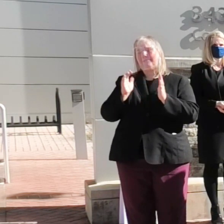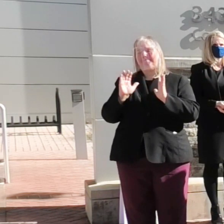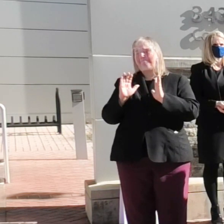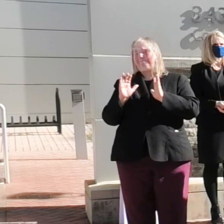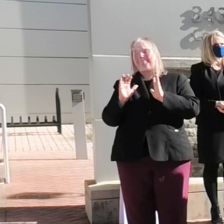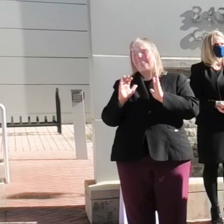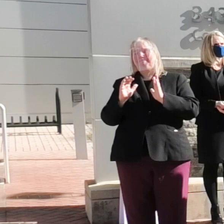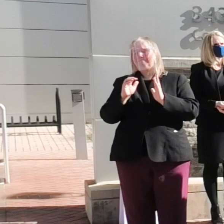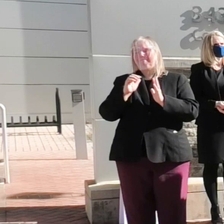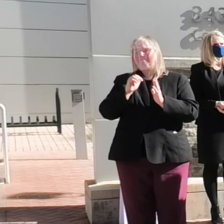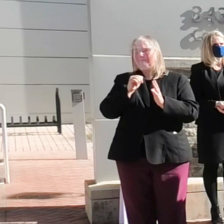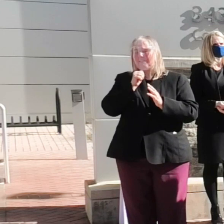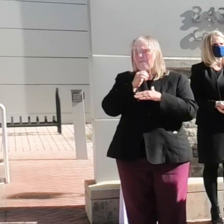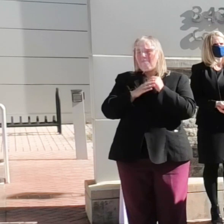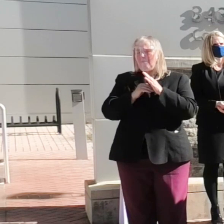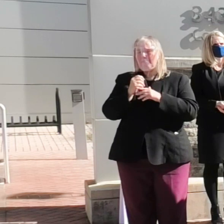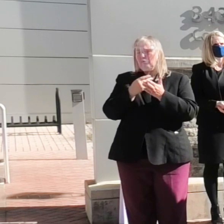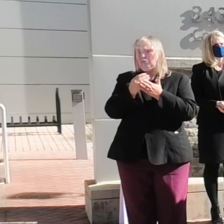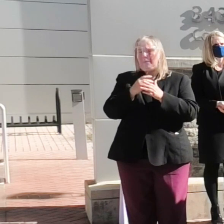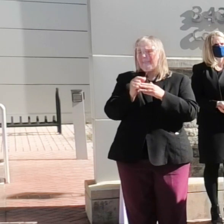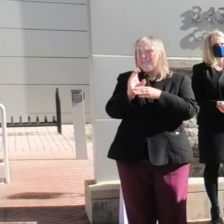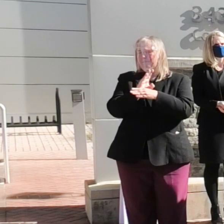shopping in a busy store.